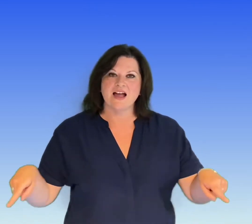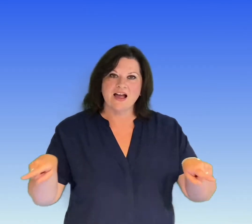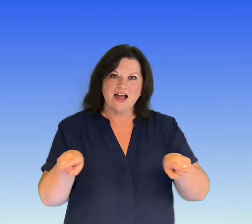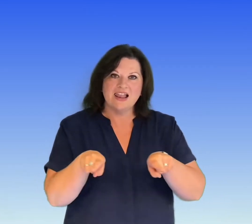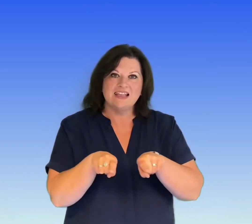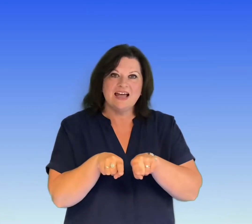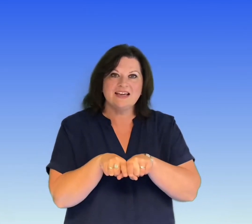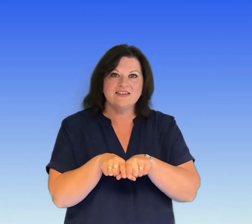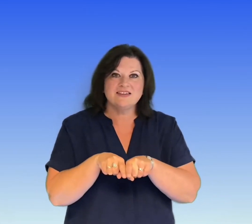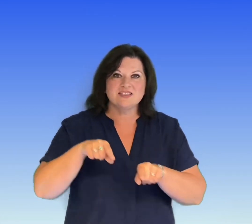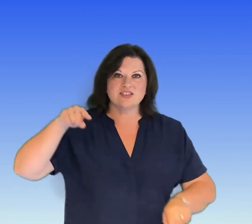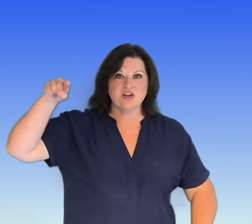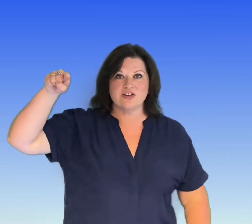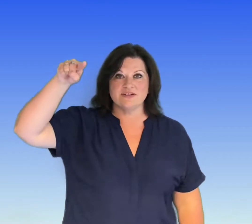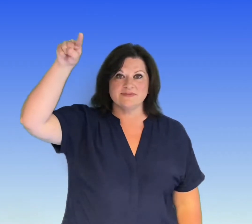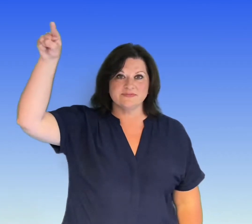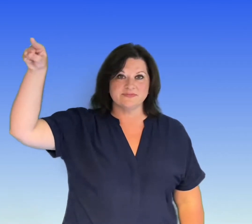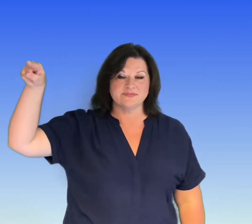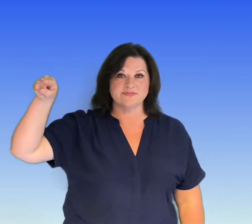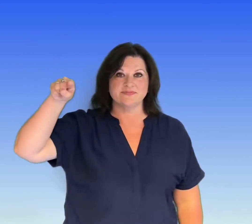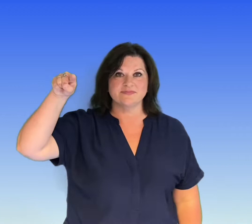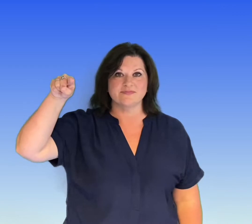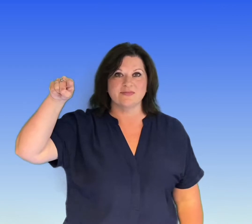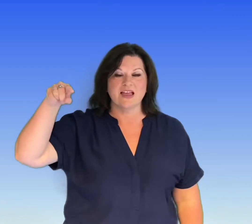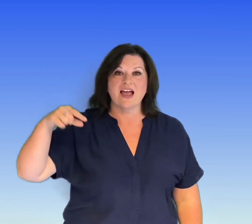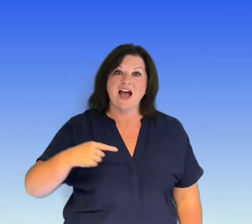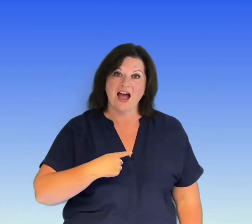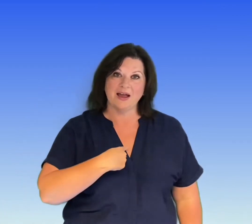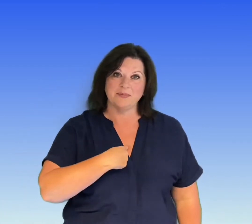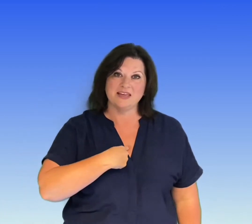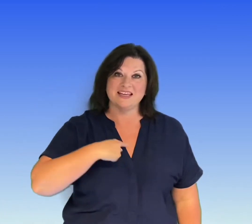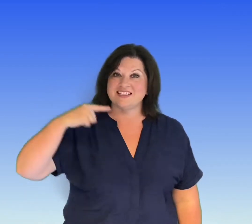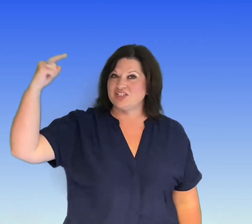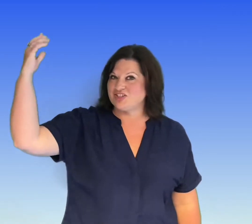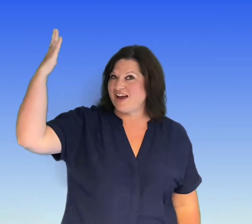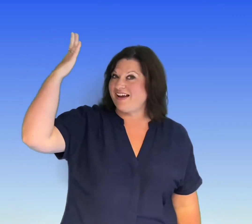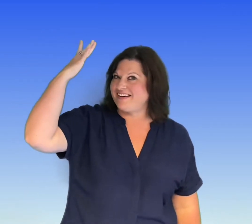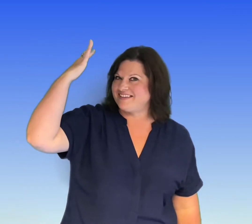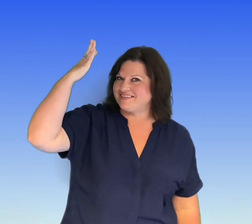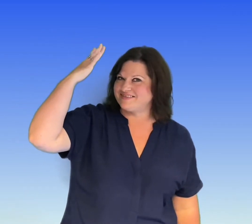Like the sun, I am here to shine.